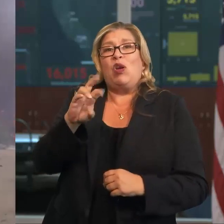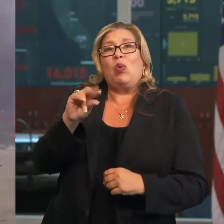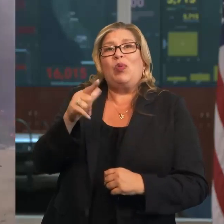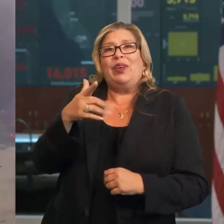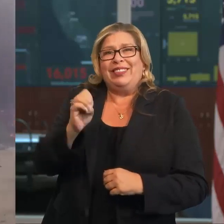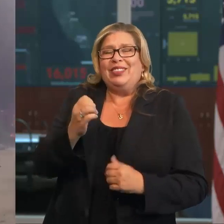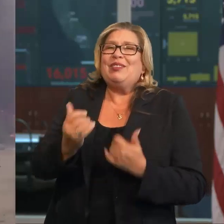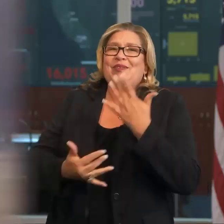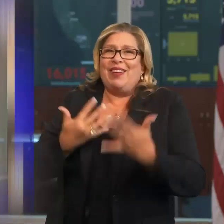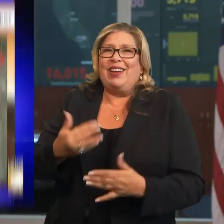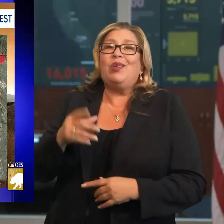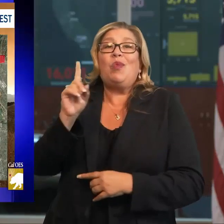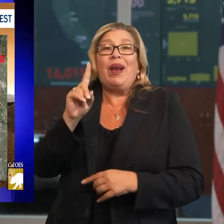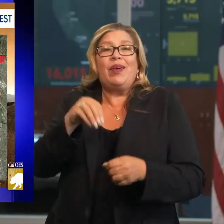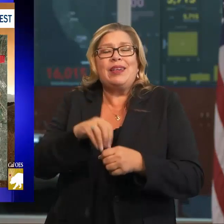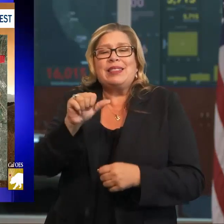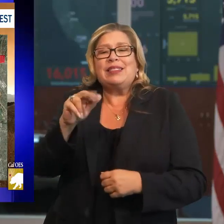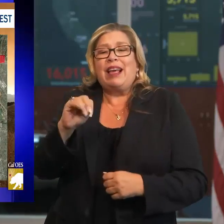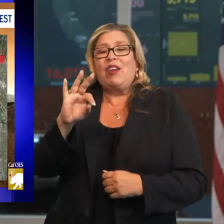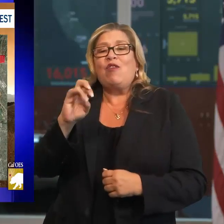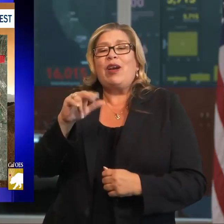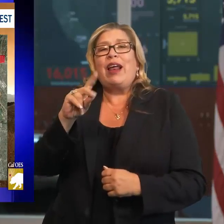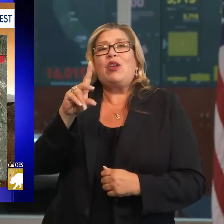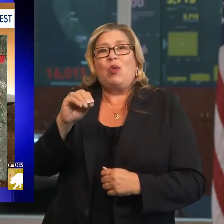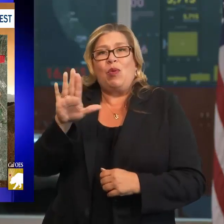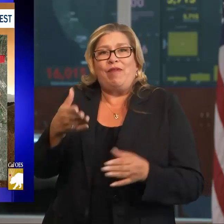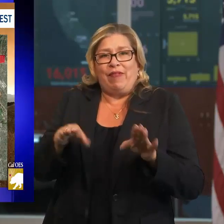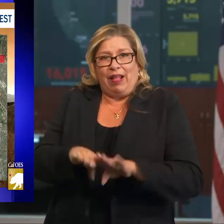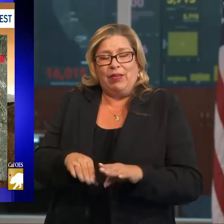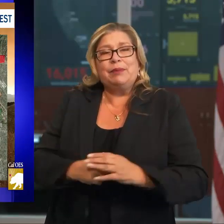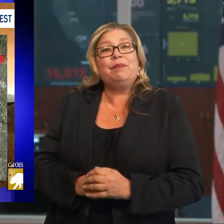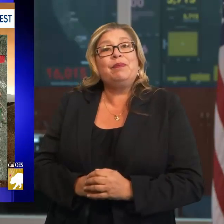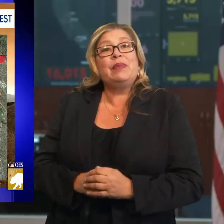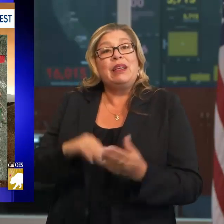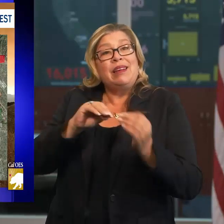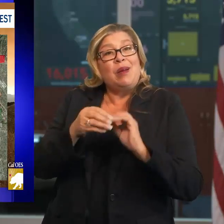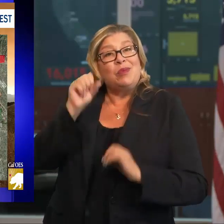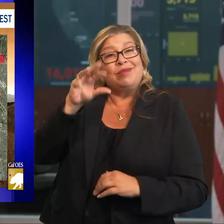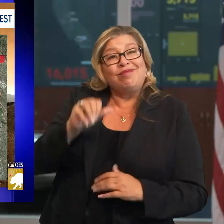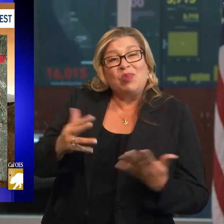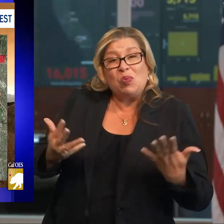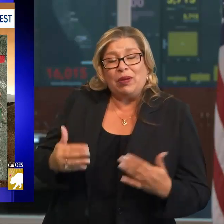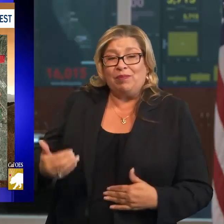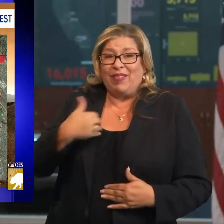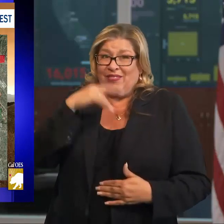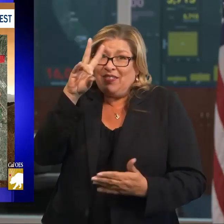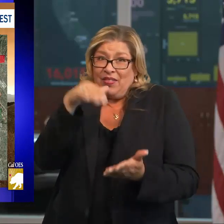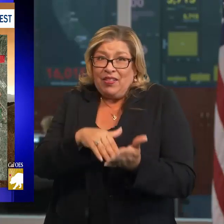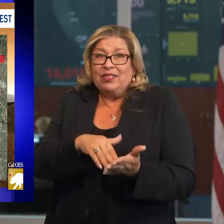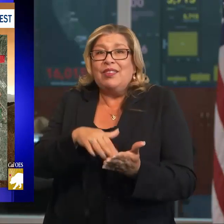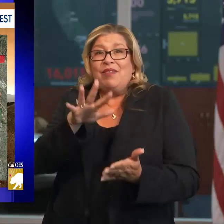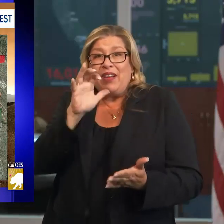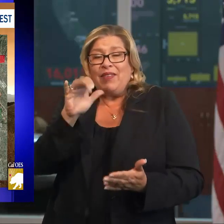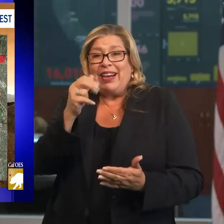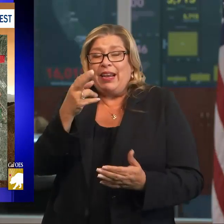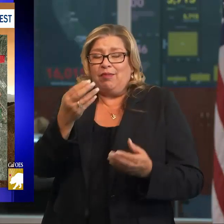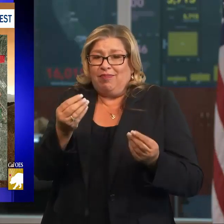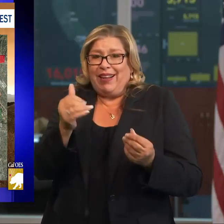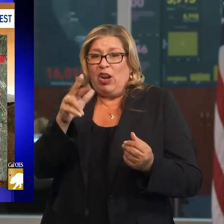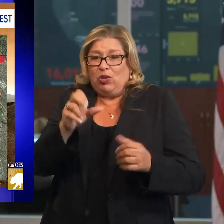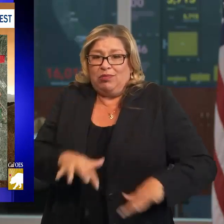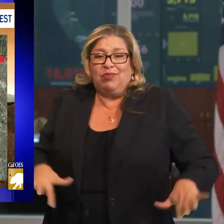San Fernando Valley let's take a look at the numbers 7,500 acres have burned 10 structures